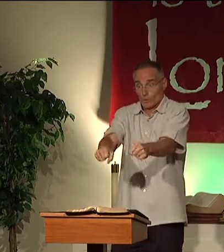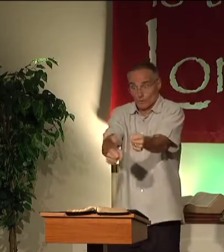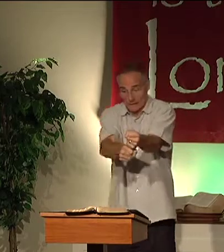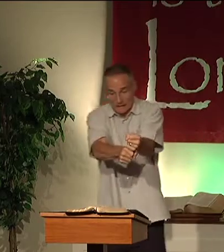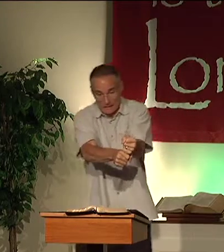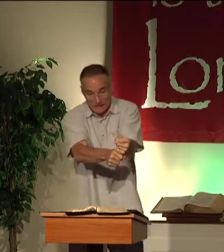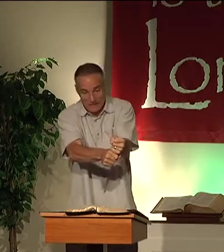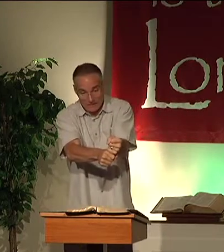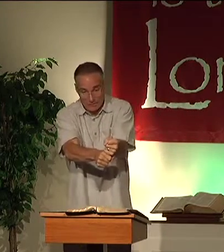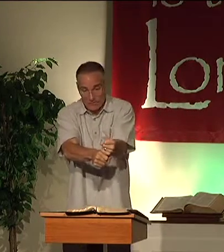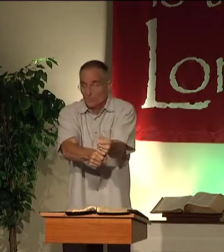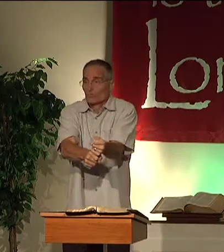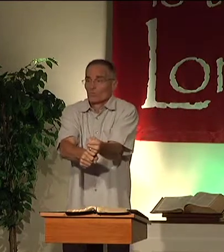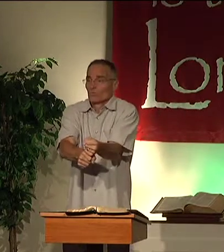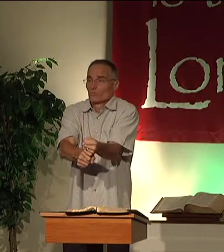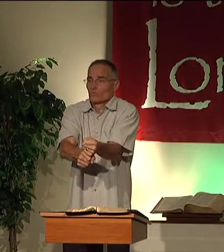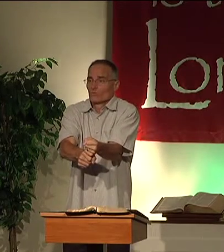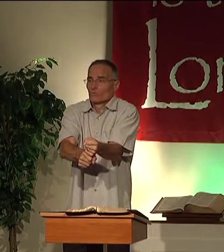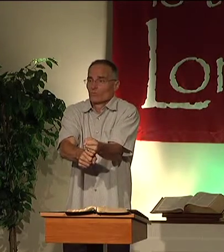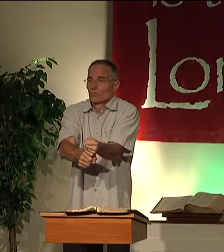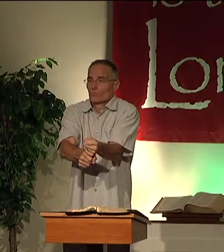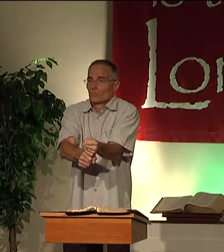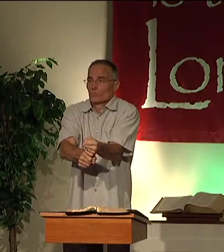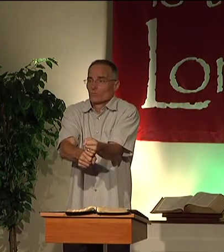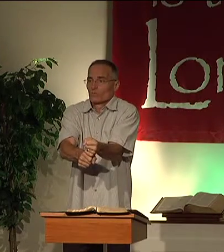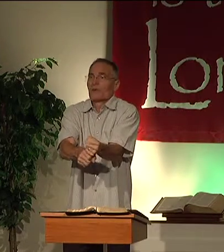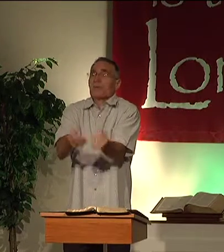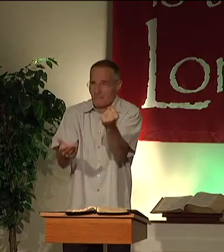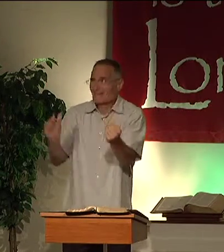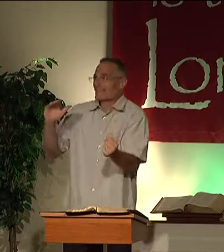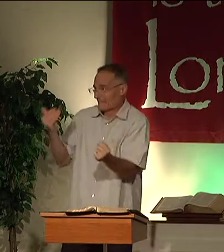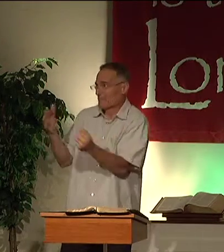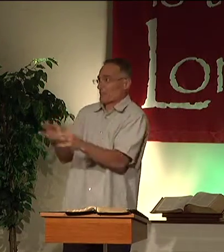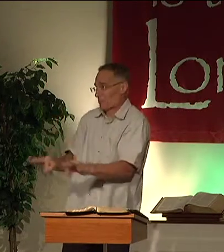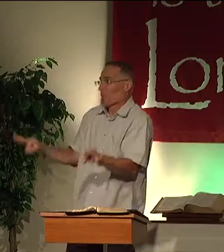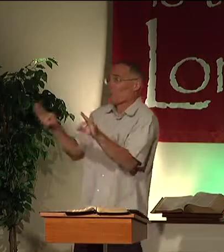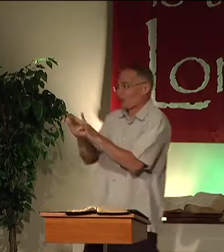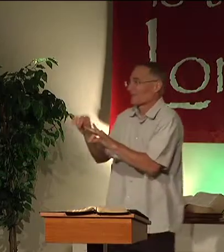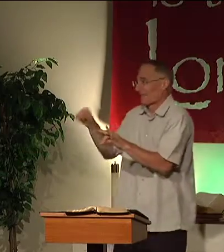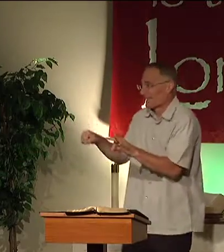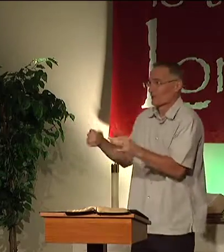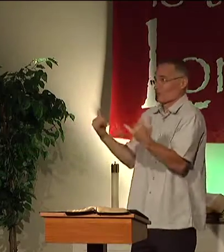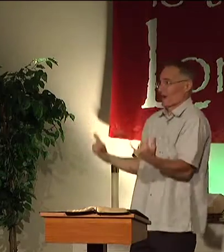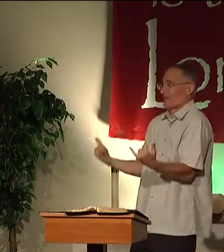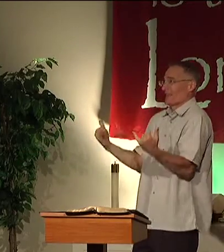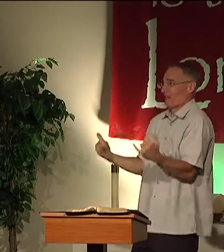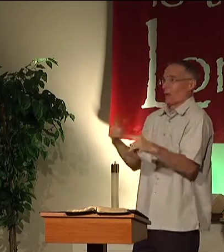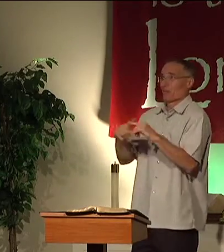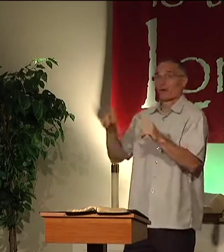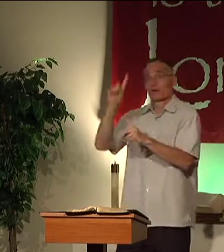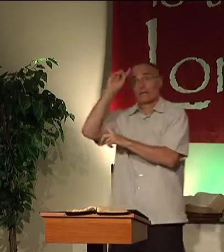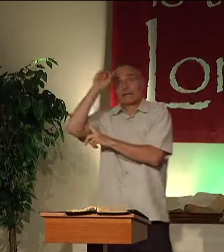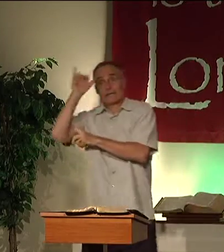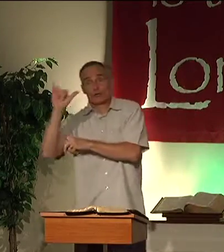Because what you hold on to may seem important right now,